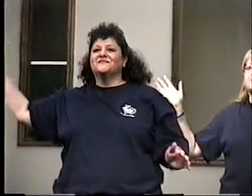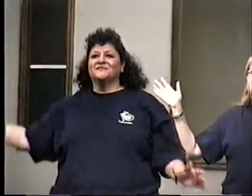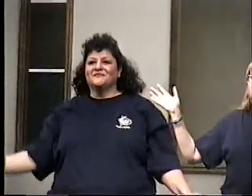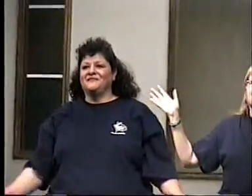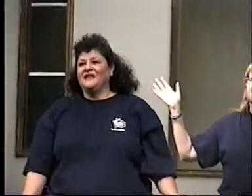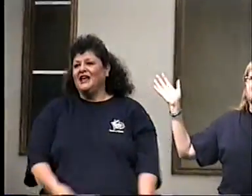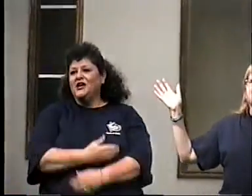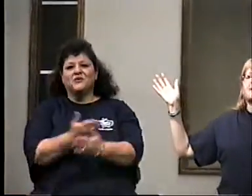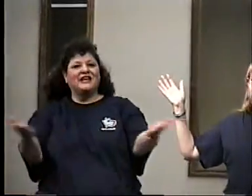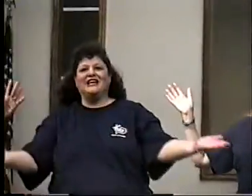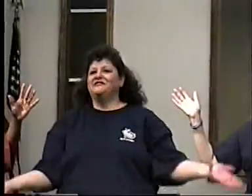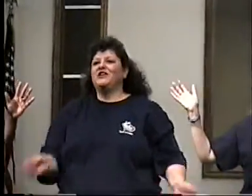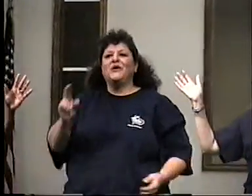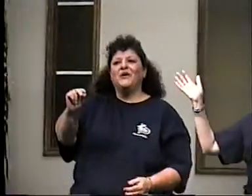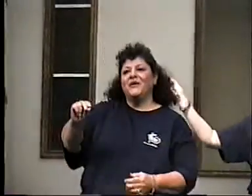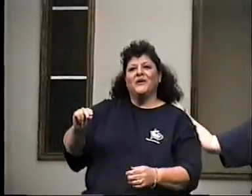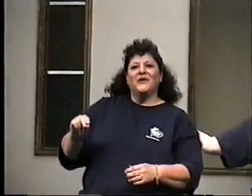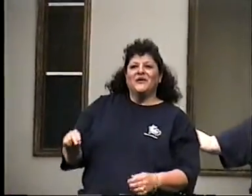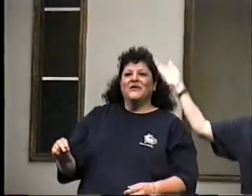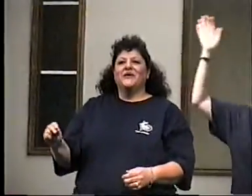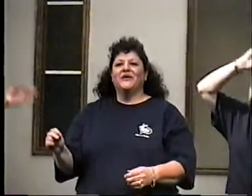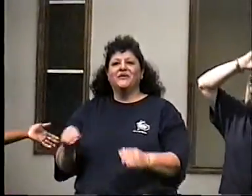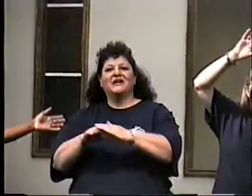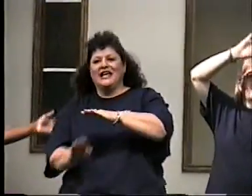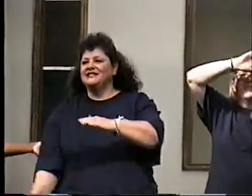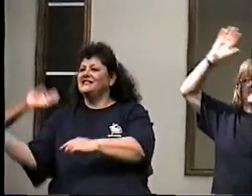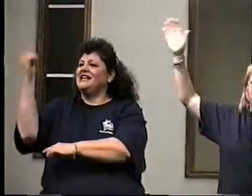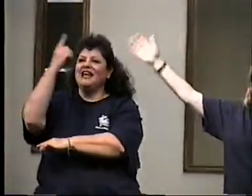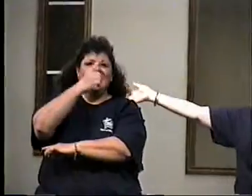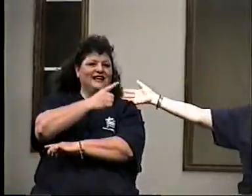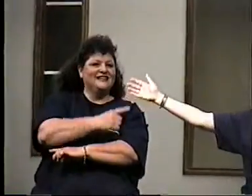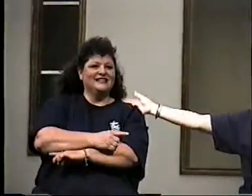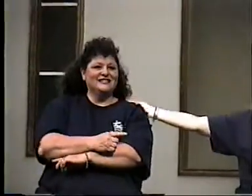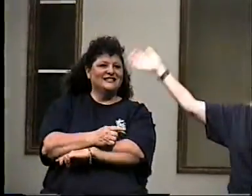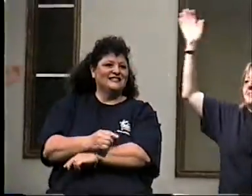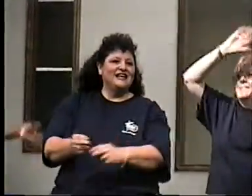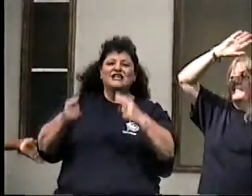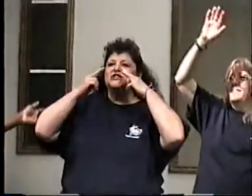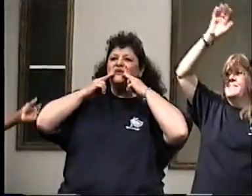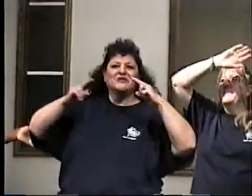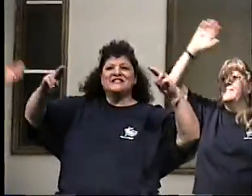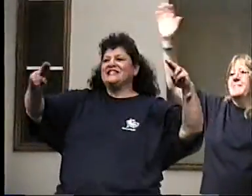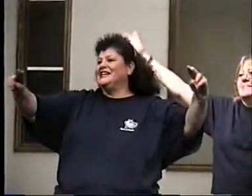We had no less days To sing